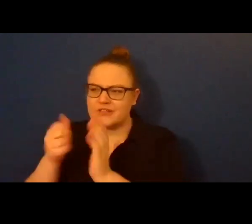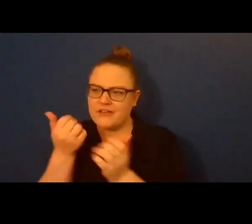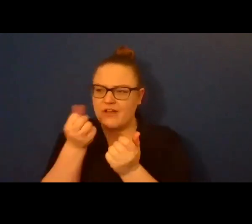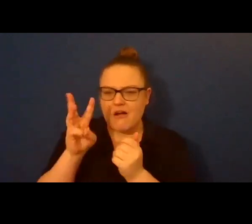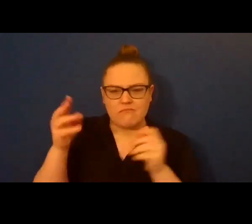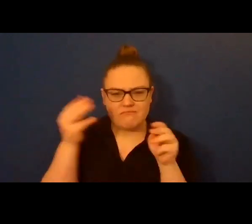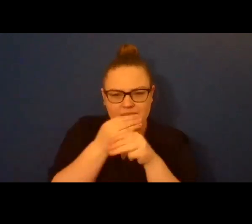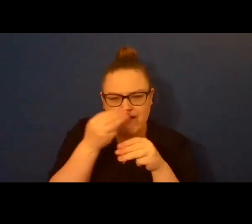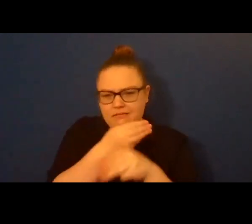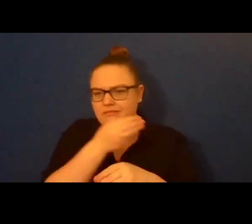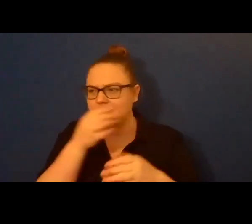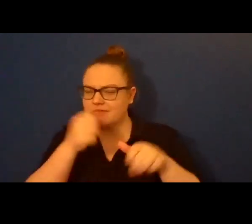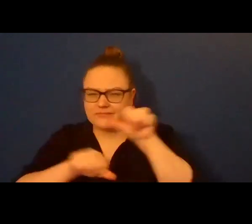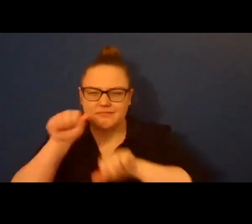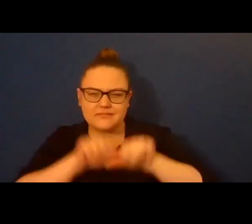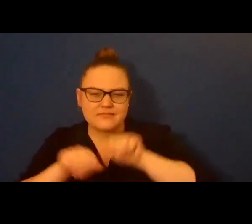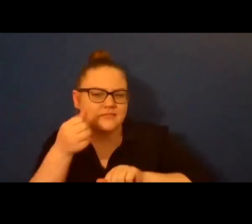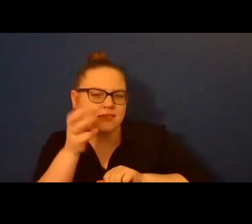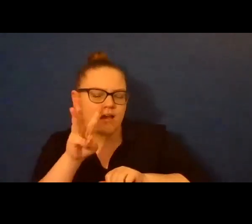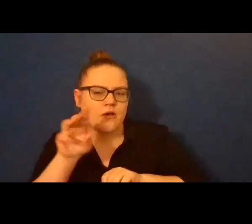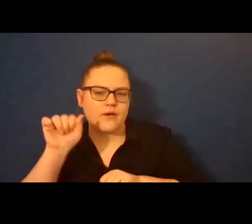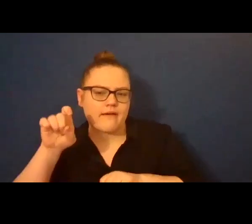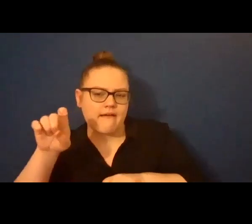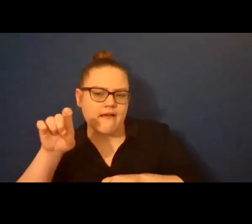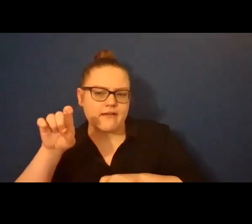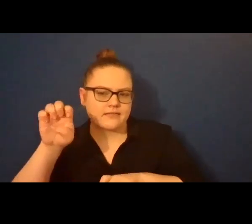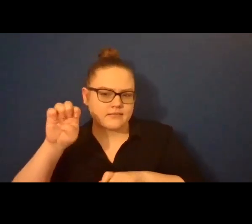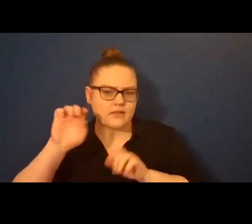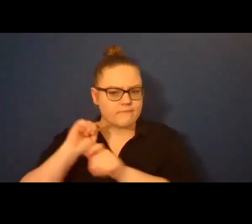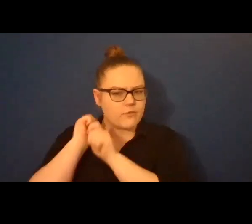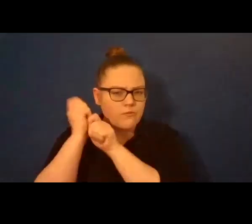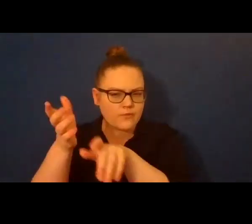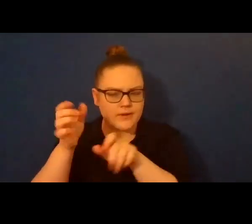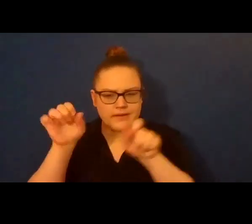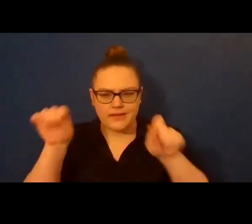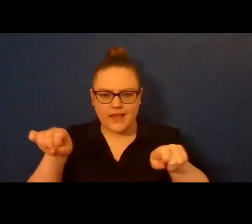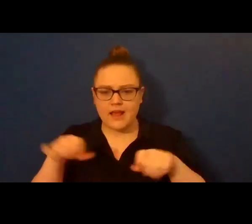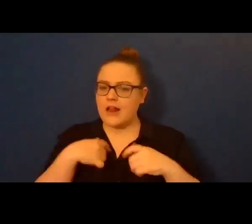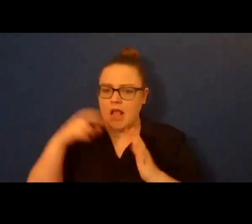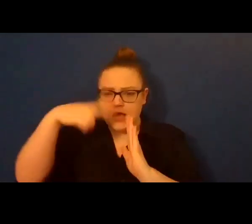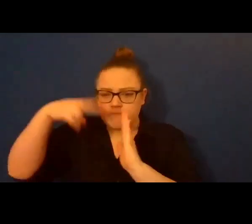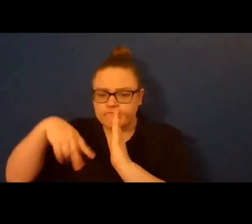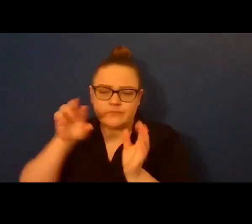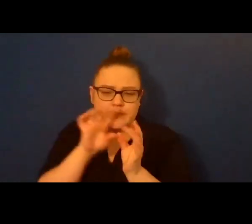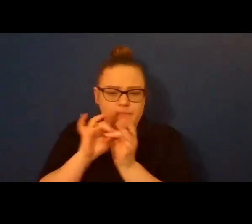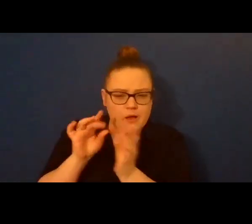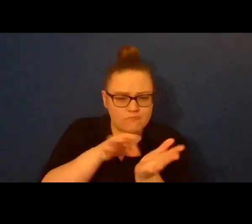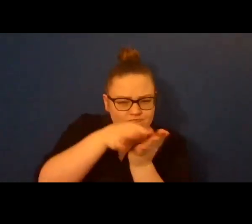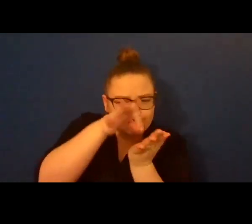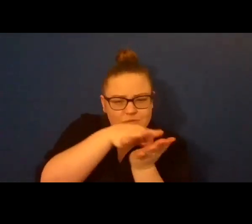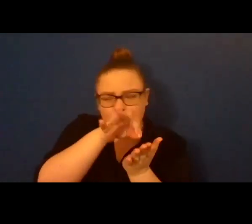National Axe Throwing Federation and the World Axe Throwing League, including etiquette, scoring, and foot faults.